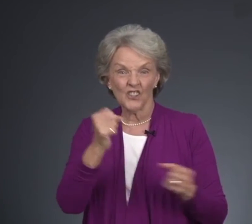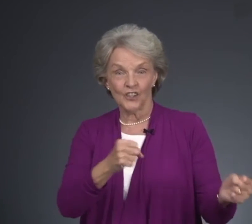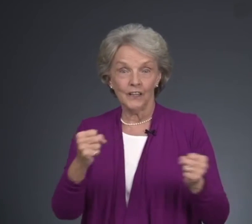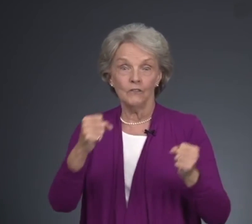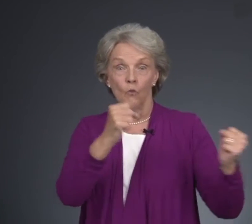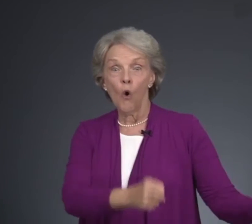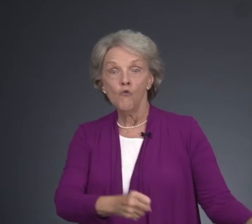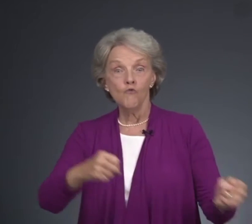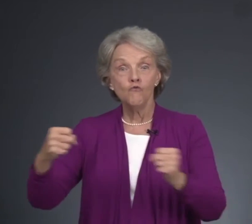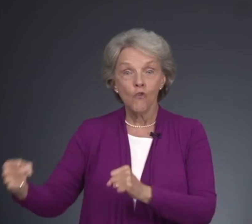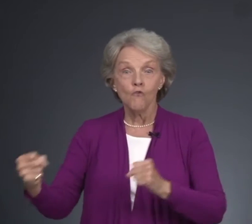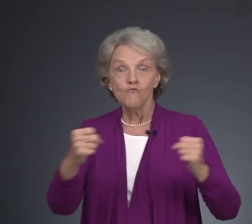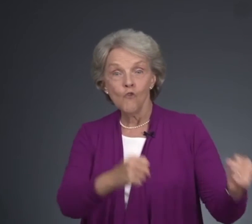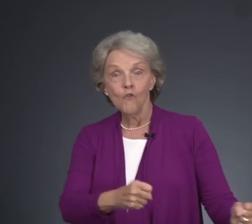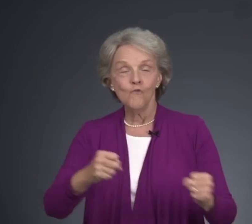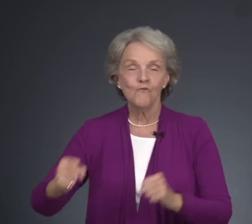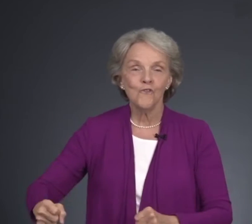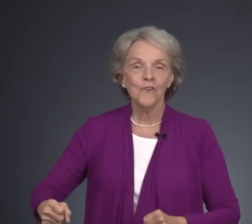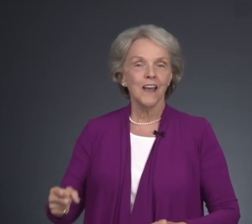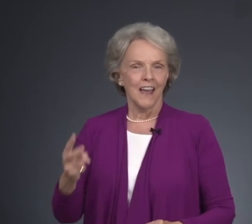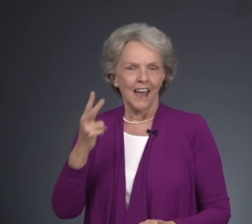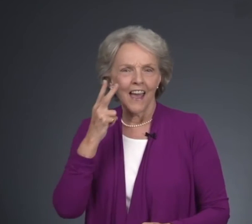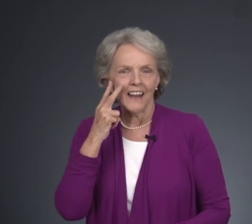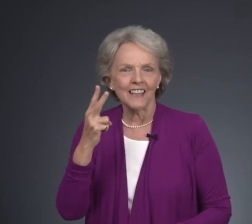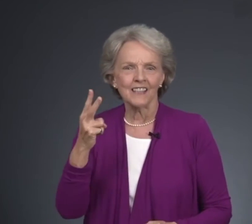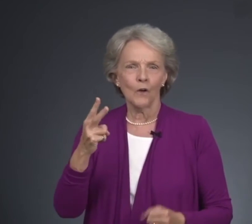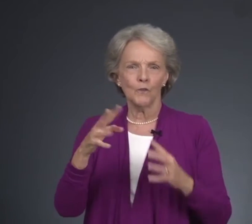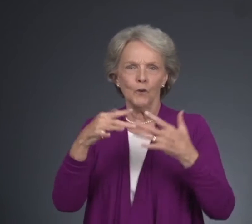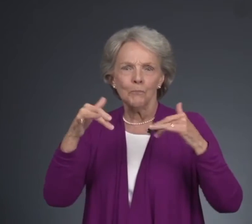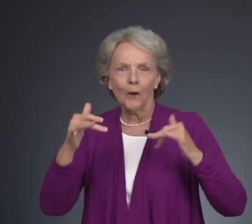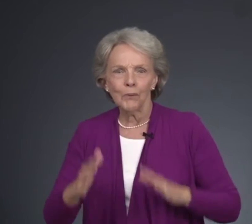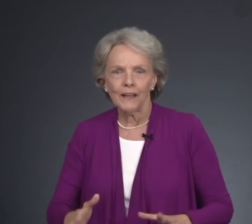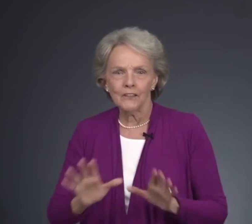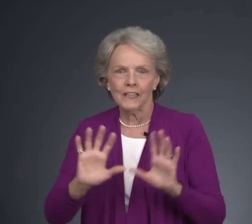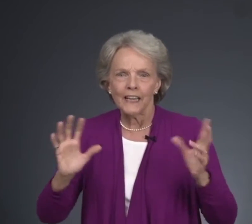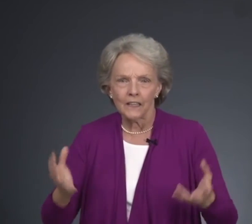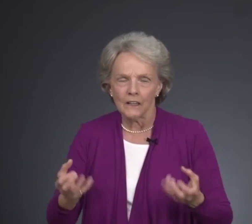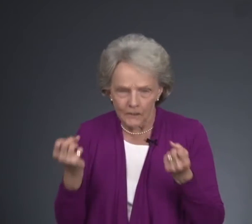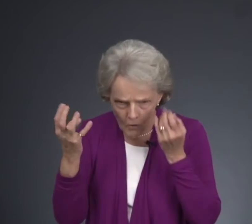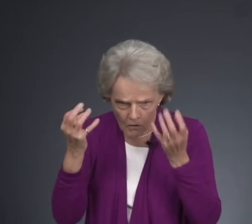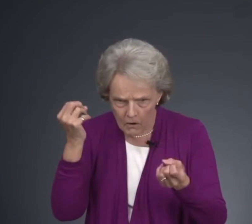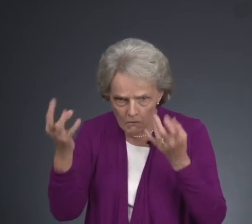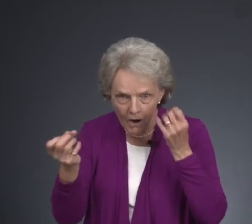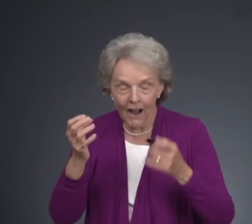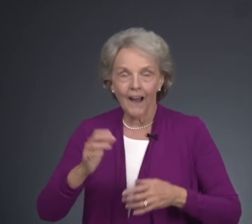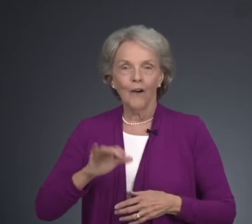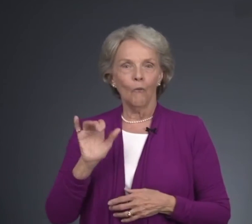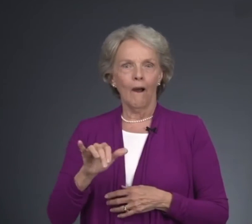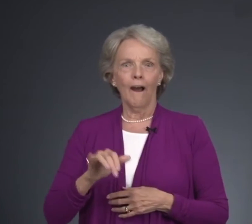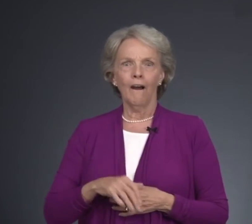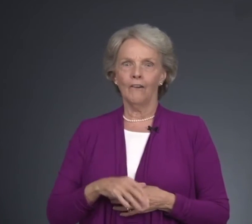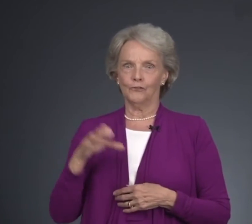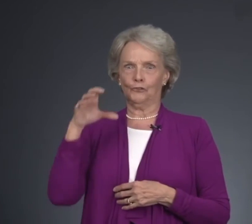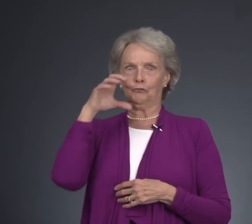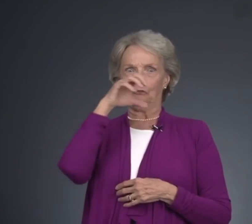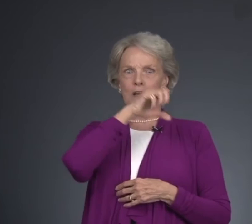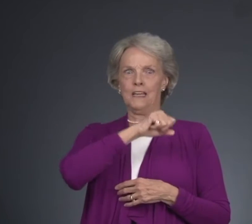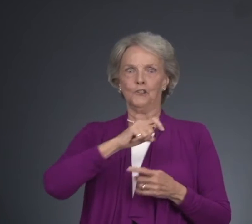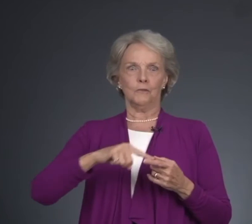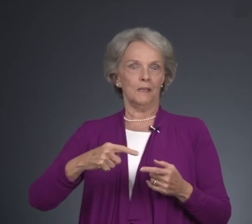the cheerleaders, whoo, whoo, whoo, whoo. And I saw the football players that get in the huddle, boom, boom, boom. Wow. Strange to